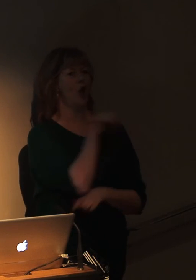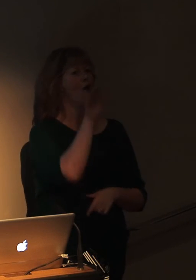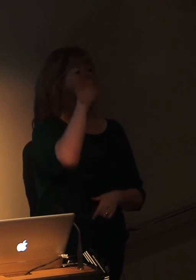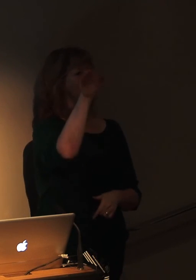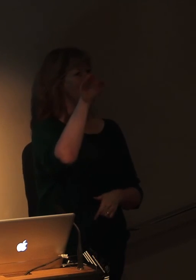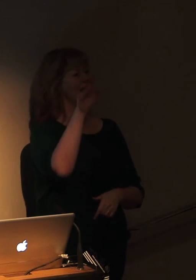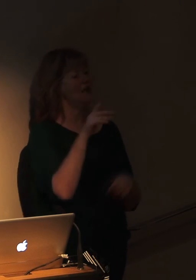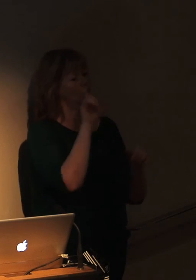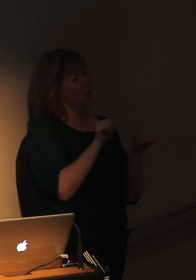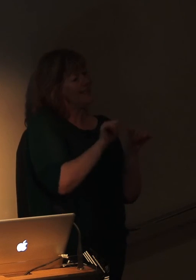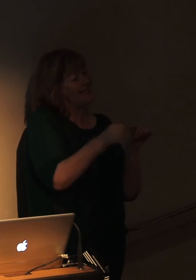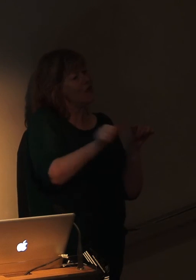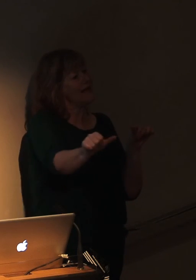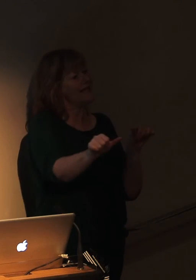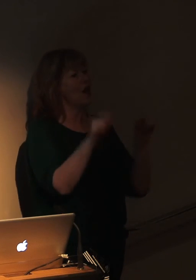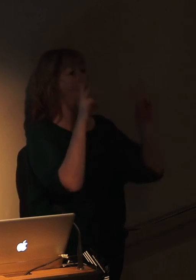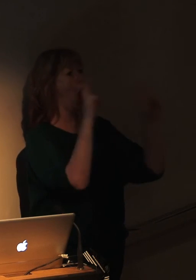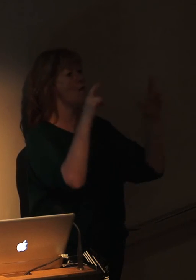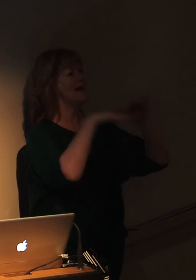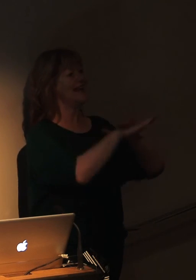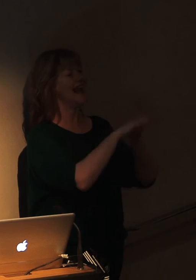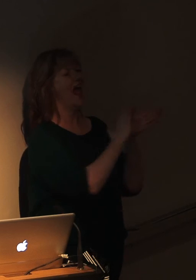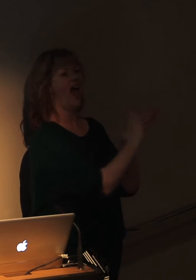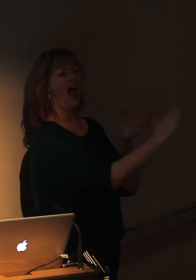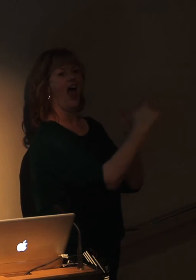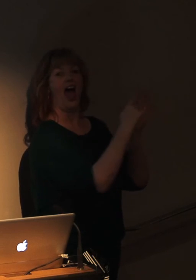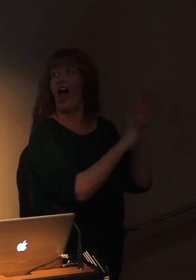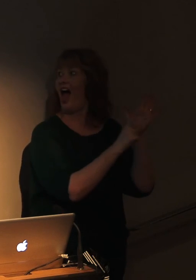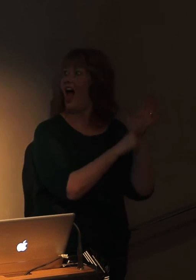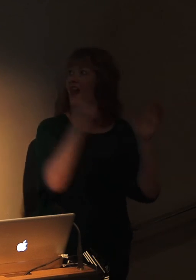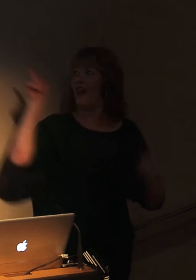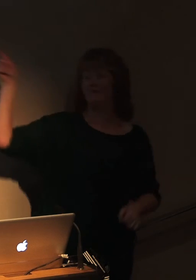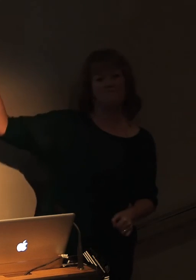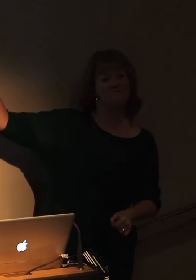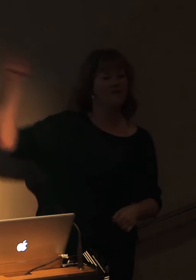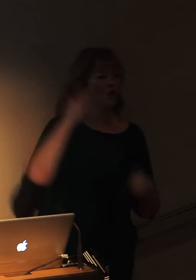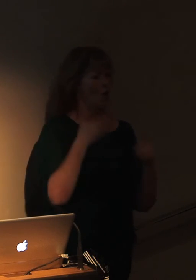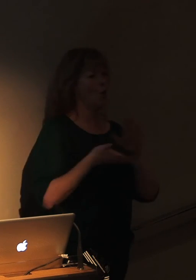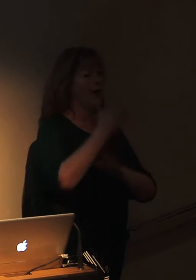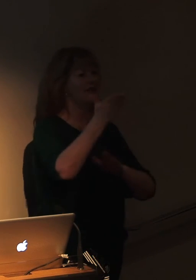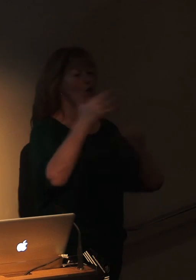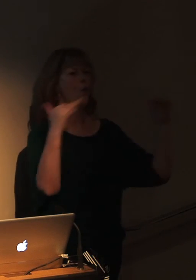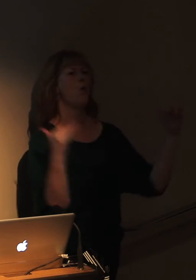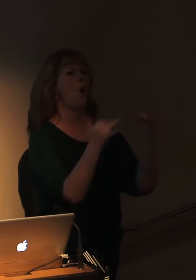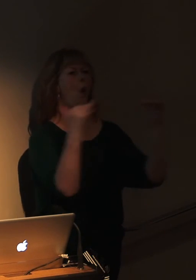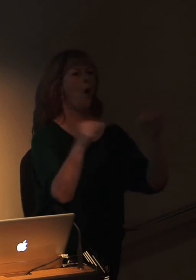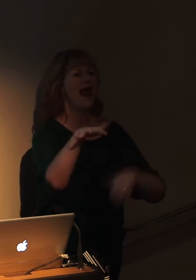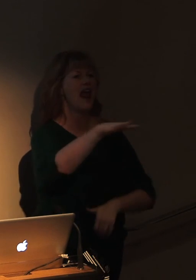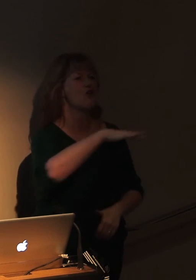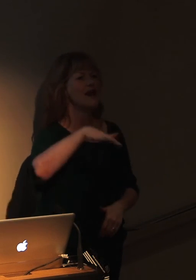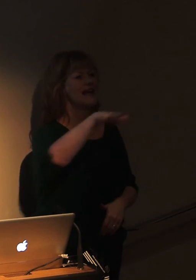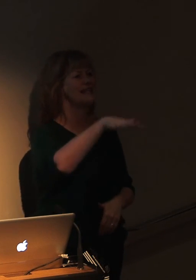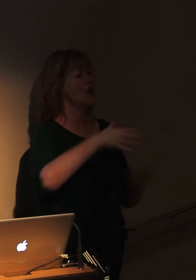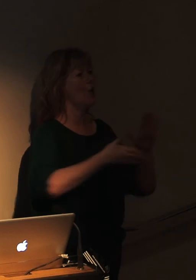Hope in Hell we visited every major war zone. We went to disaster areas. We went to Chernobyl